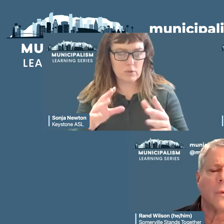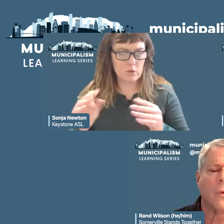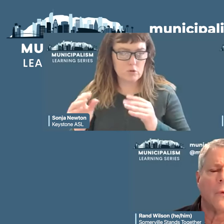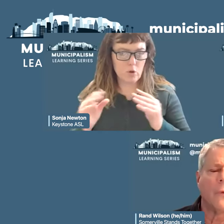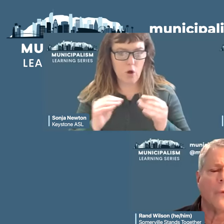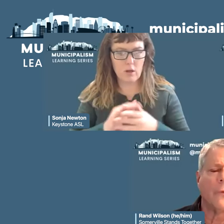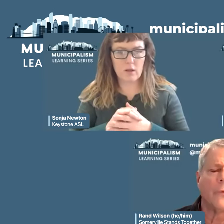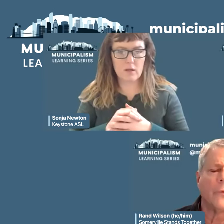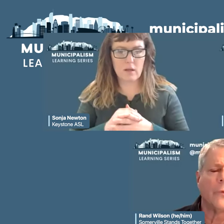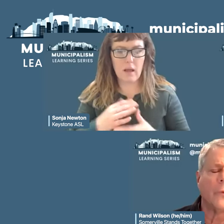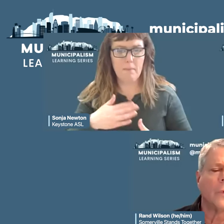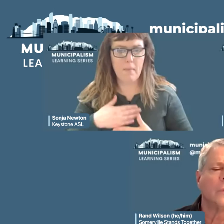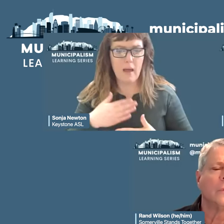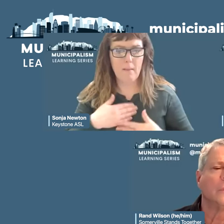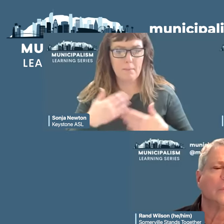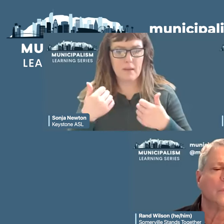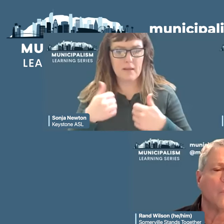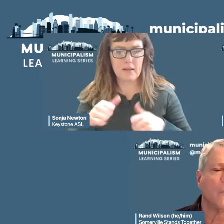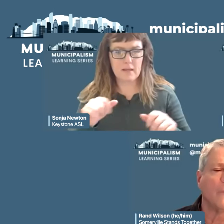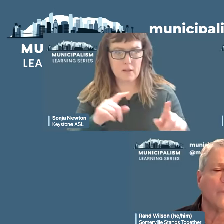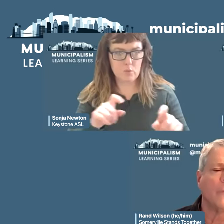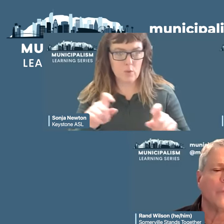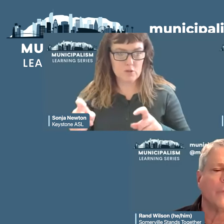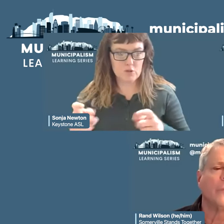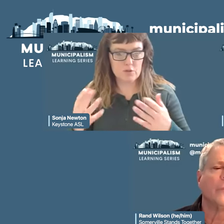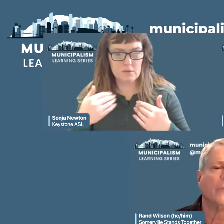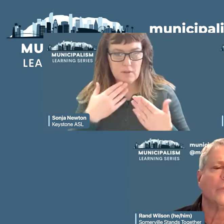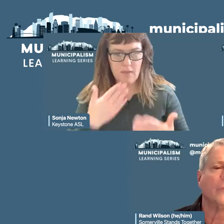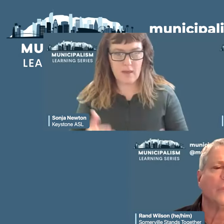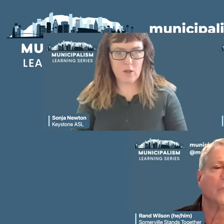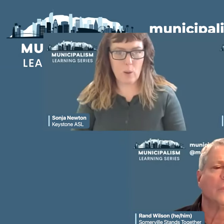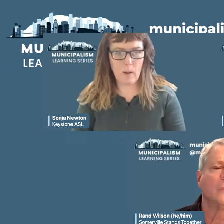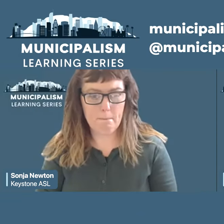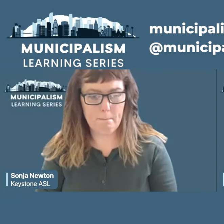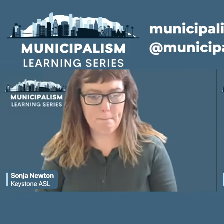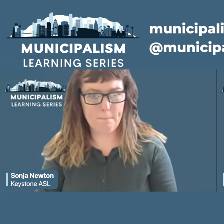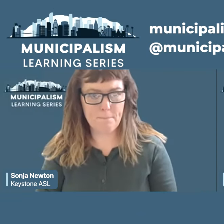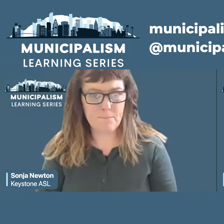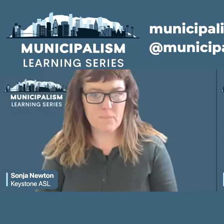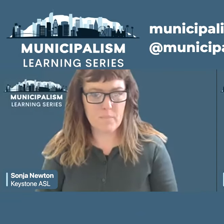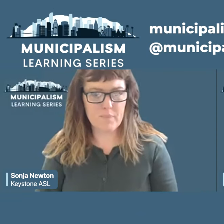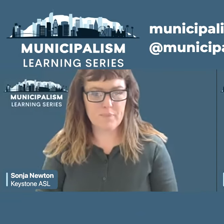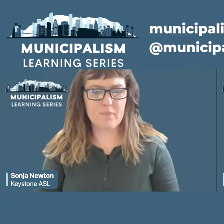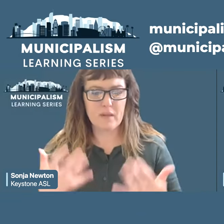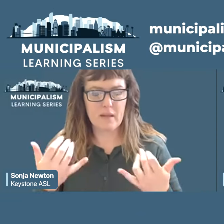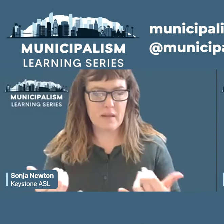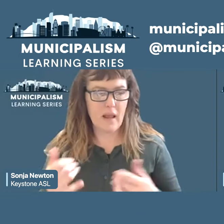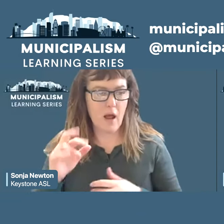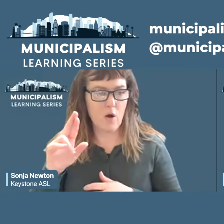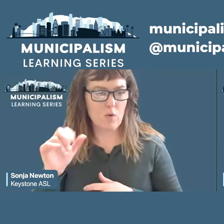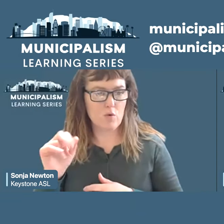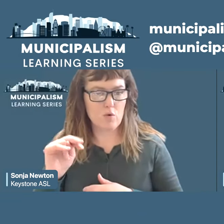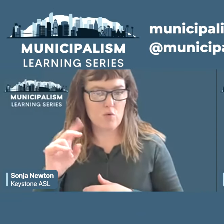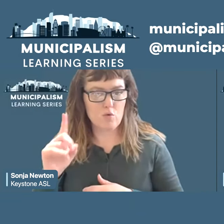answer questions thank you and last but not least we have Rand Wilson talking about